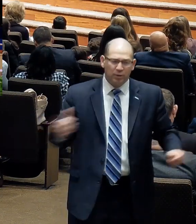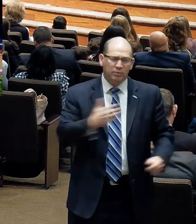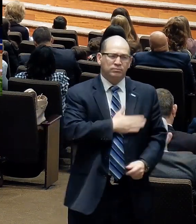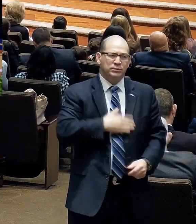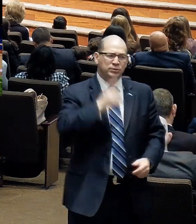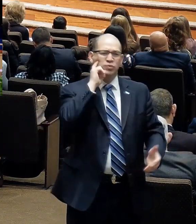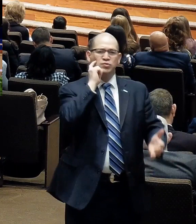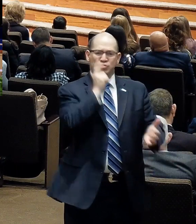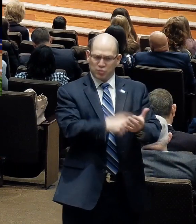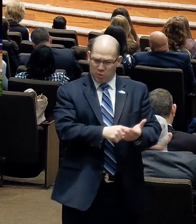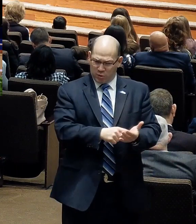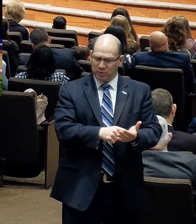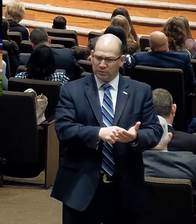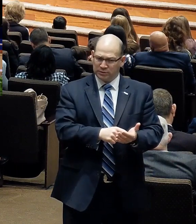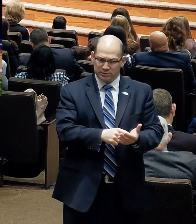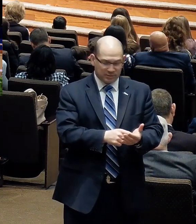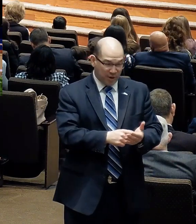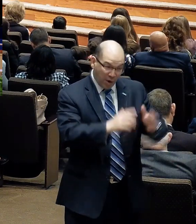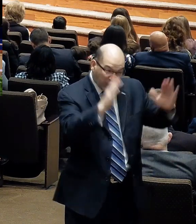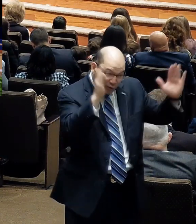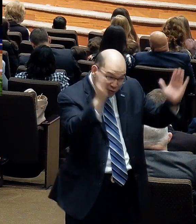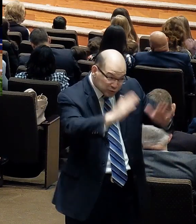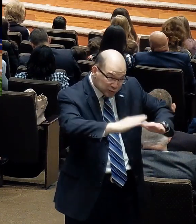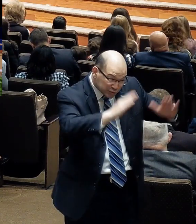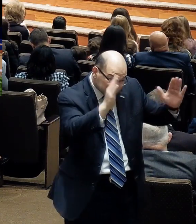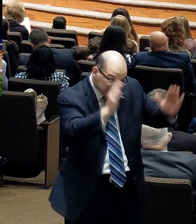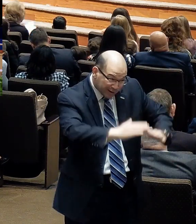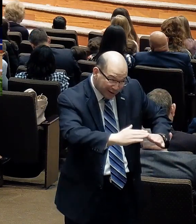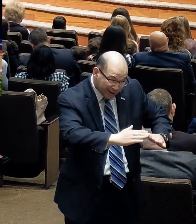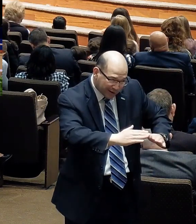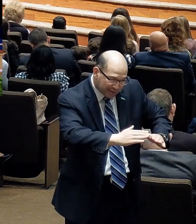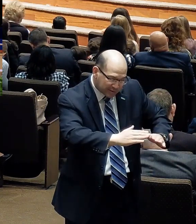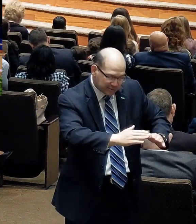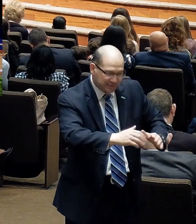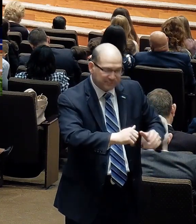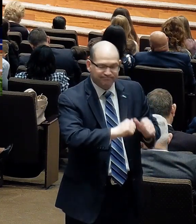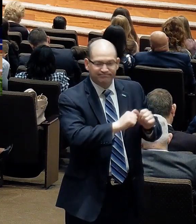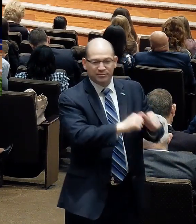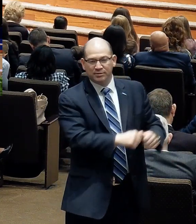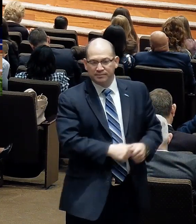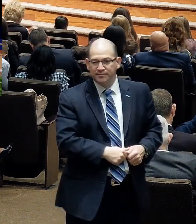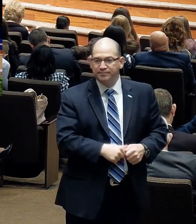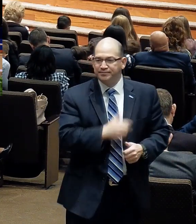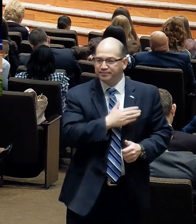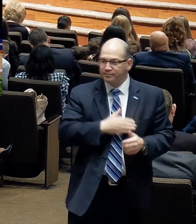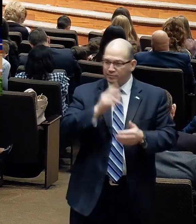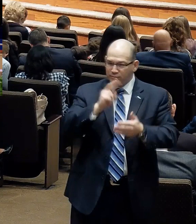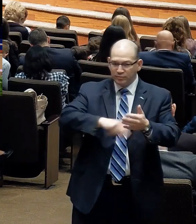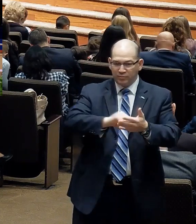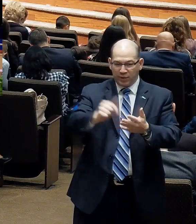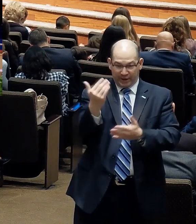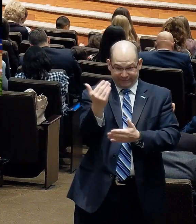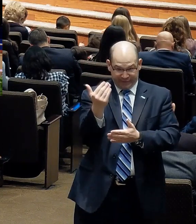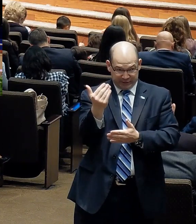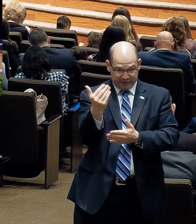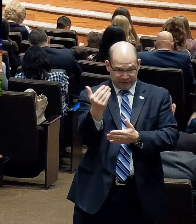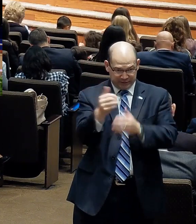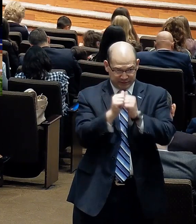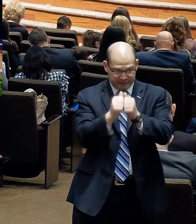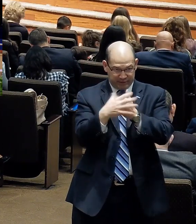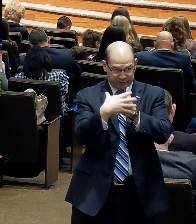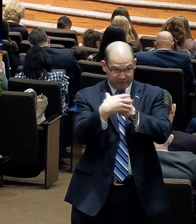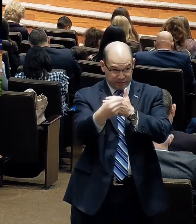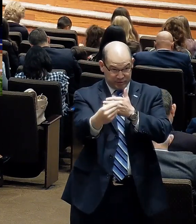trial is at the worst it could be. Would you read the first four words of verse number 15 aloud with me tonight? The first four words